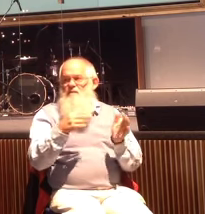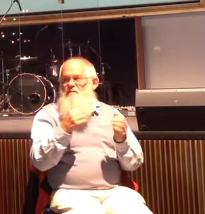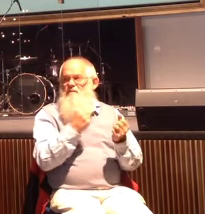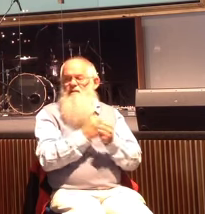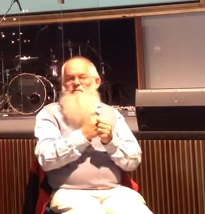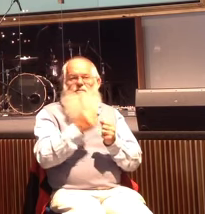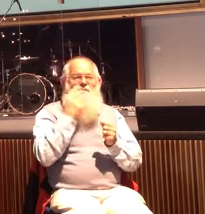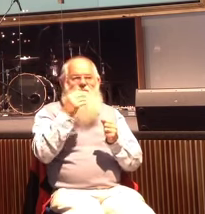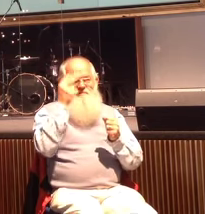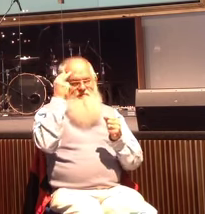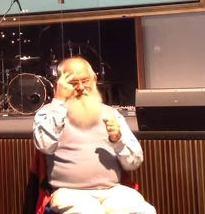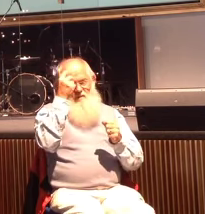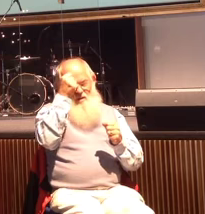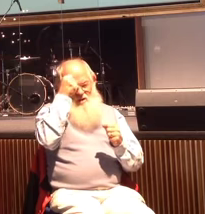just stand and we'll wait a minute